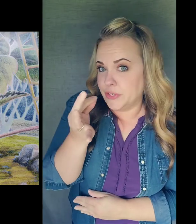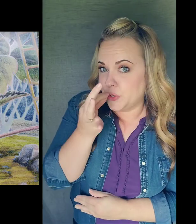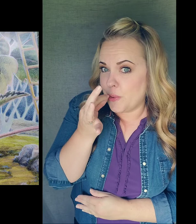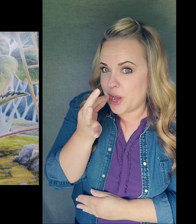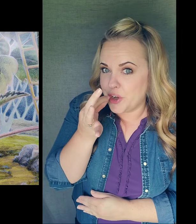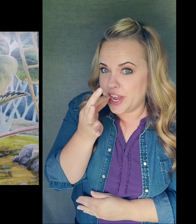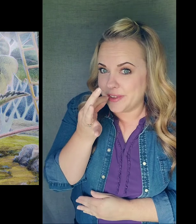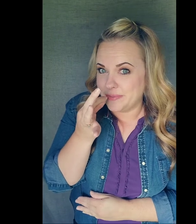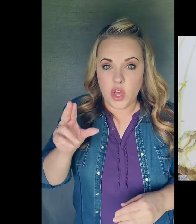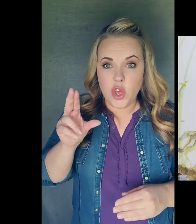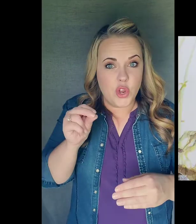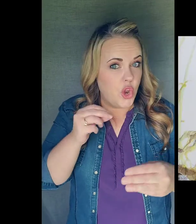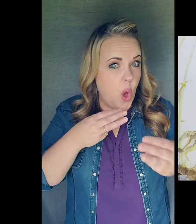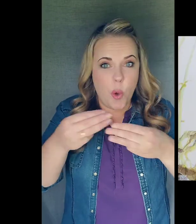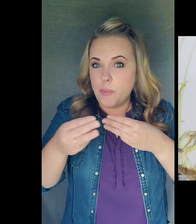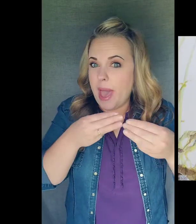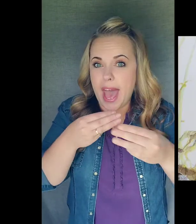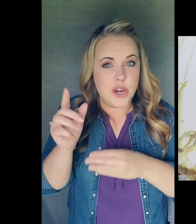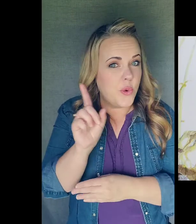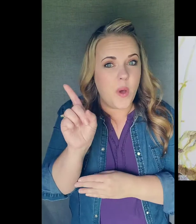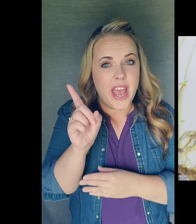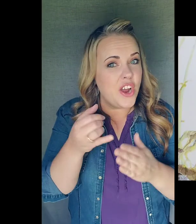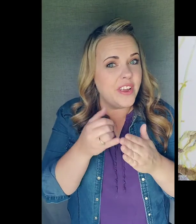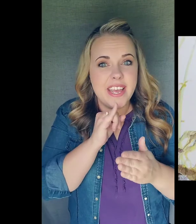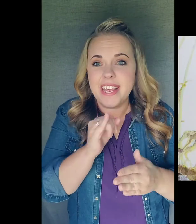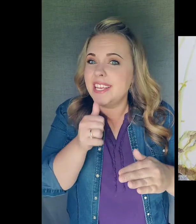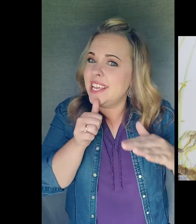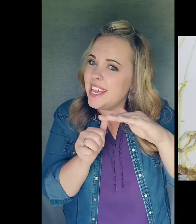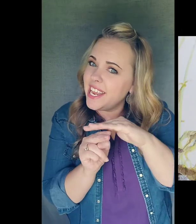strawberry. No matter where it is hidden.